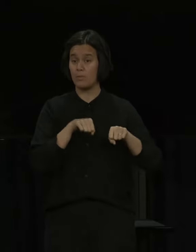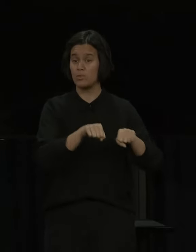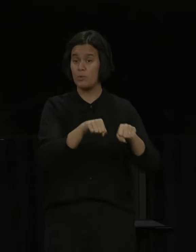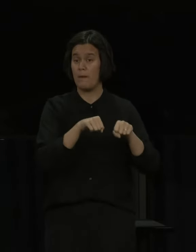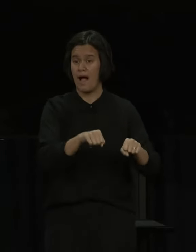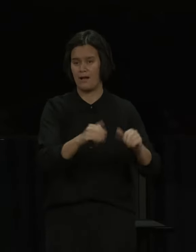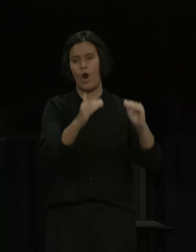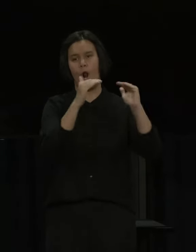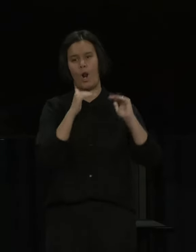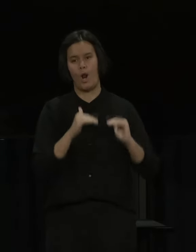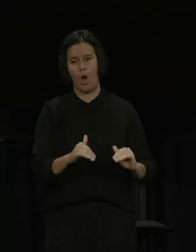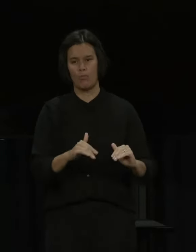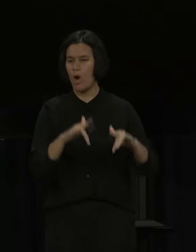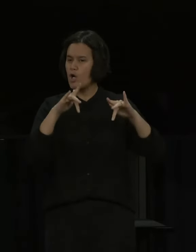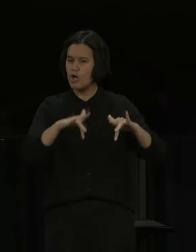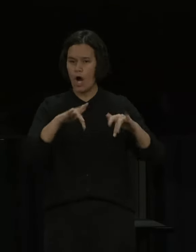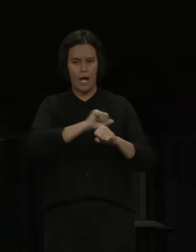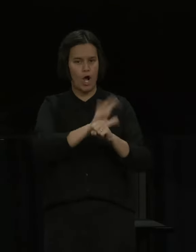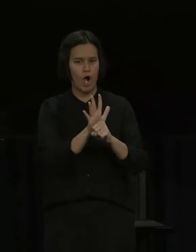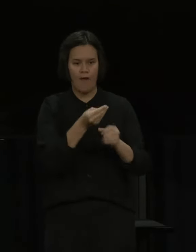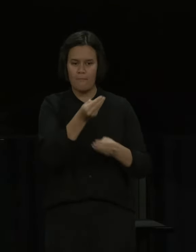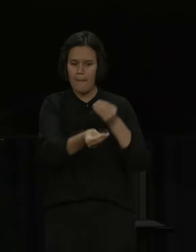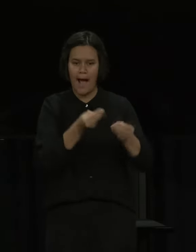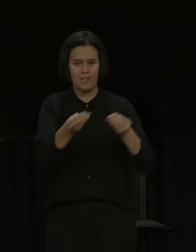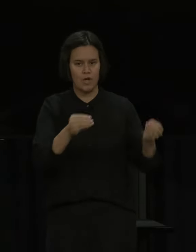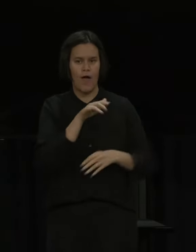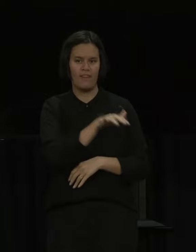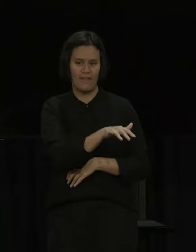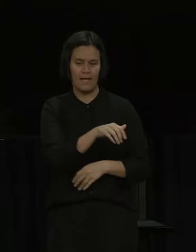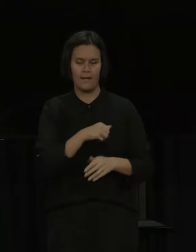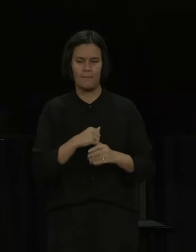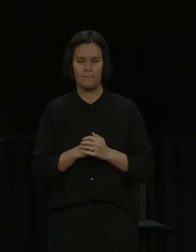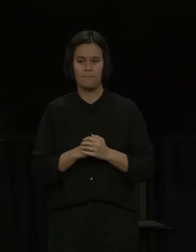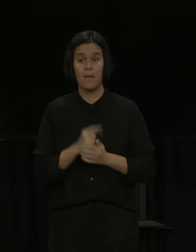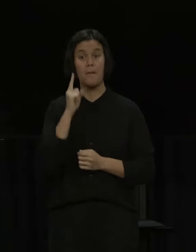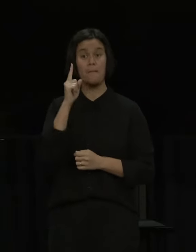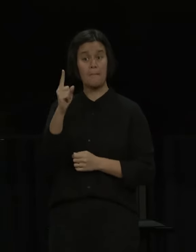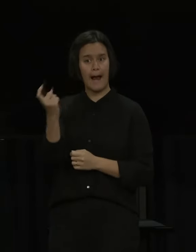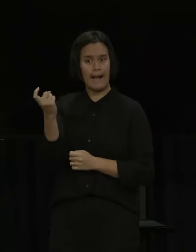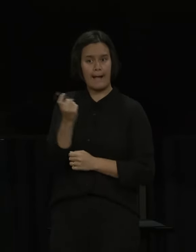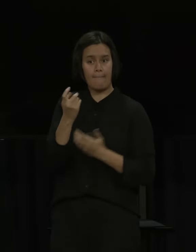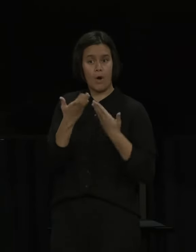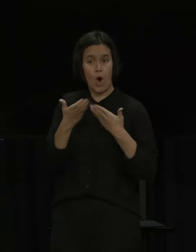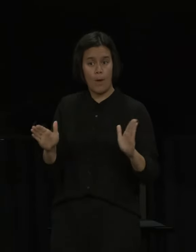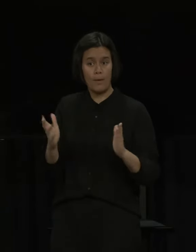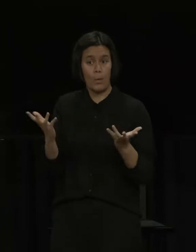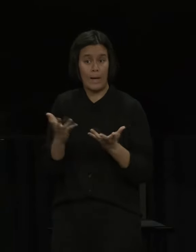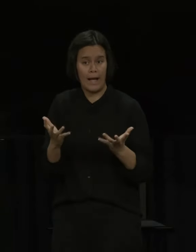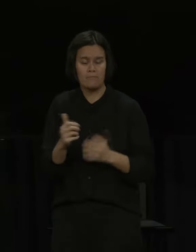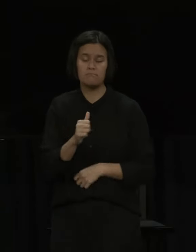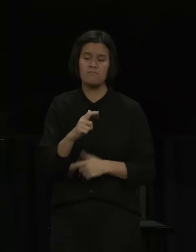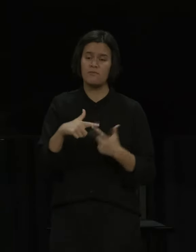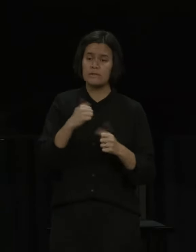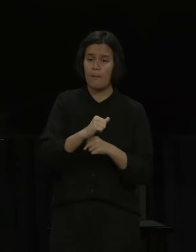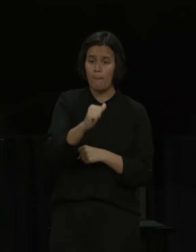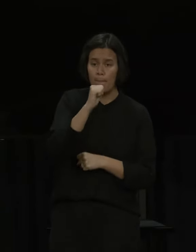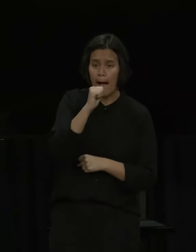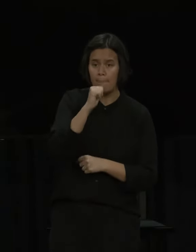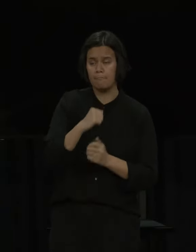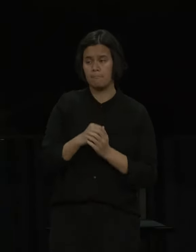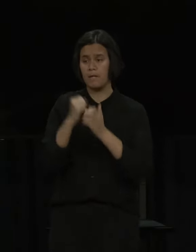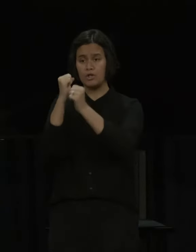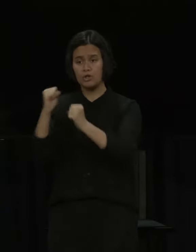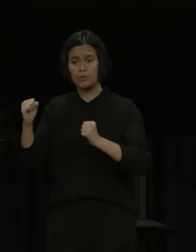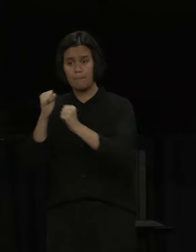and pubs and hospitality venues will be open. It's very important, therefore, that you keep using the NZ COVID